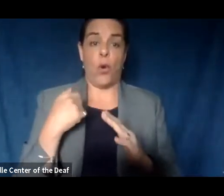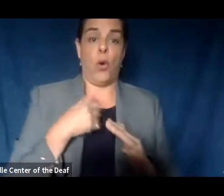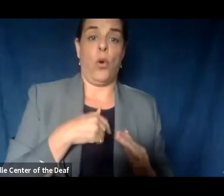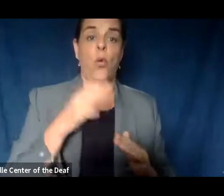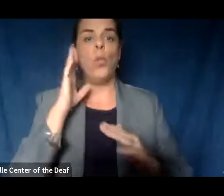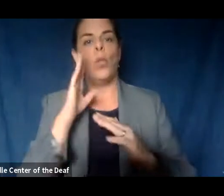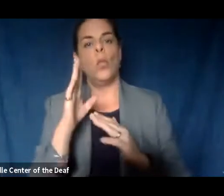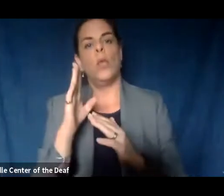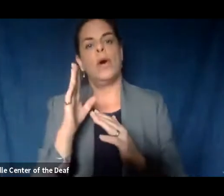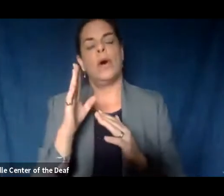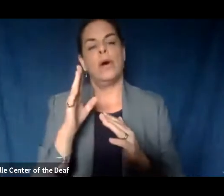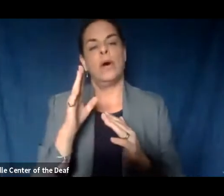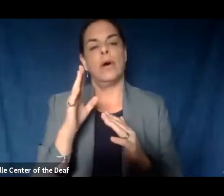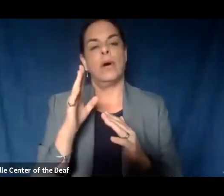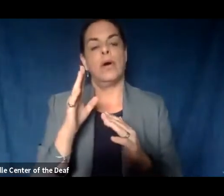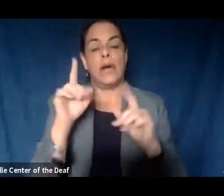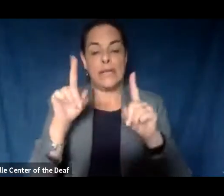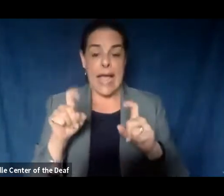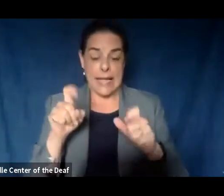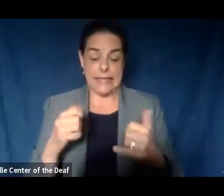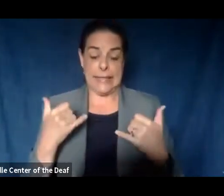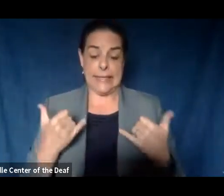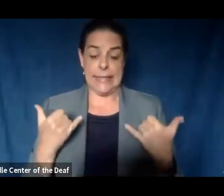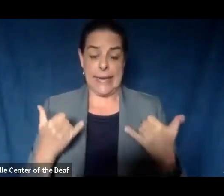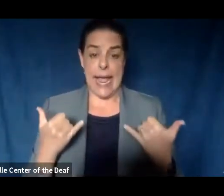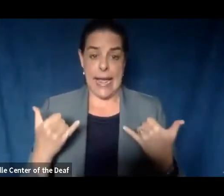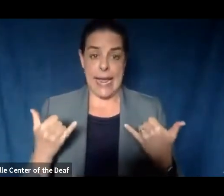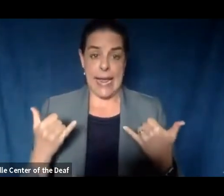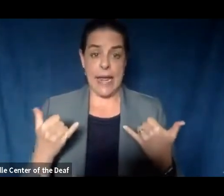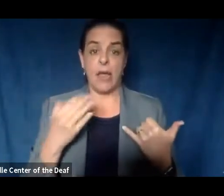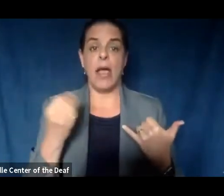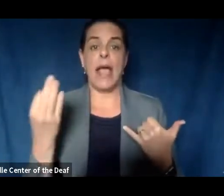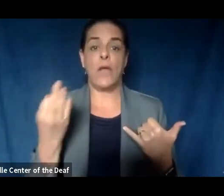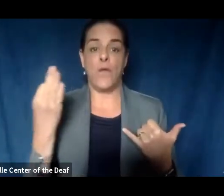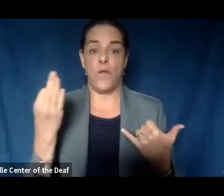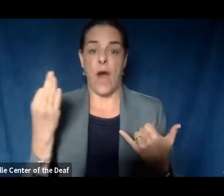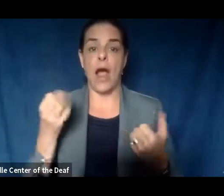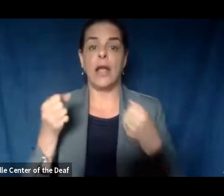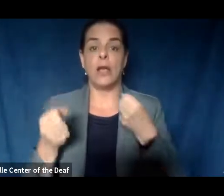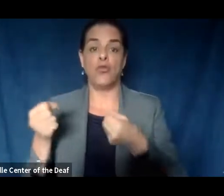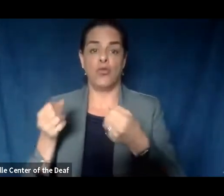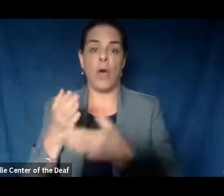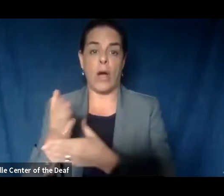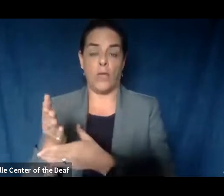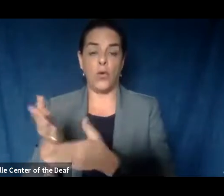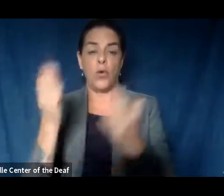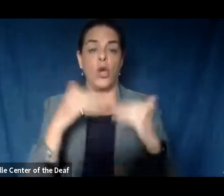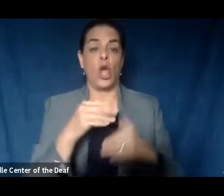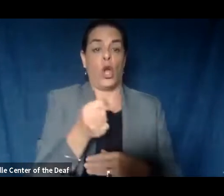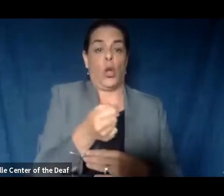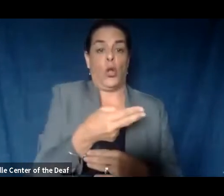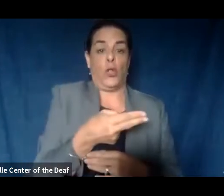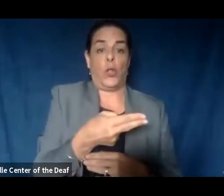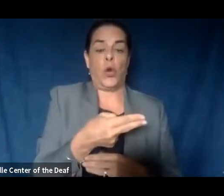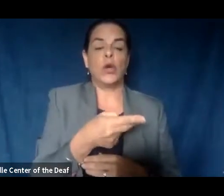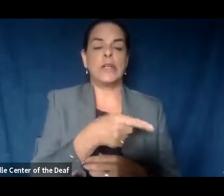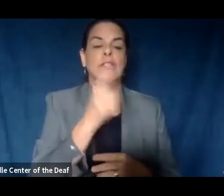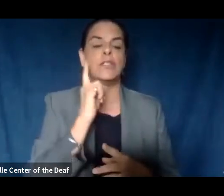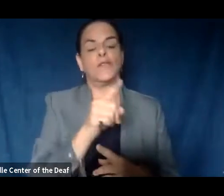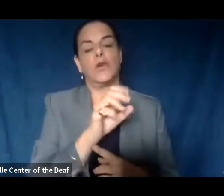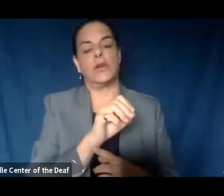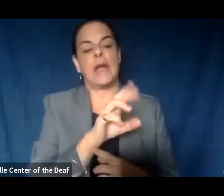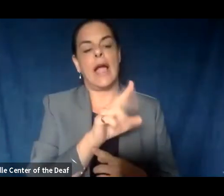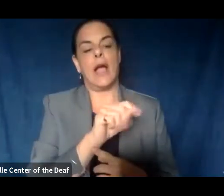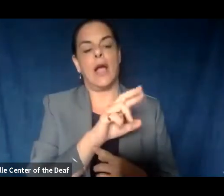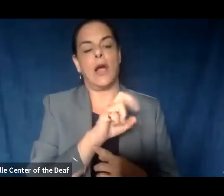today and Friday at our drive-through site. Thursday is reserved for outreach testing and I